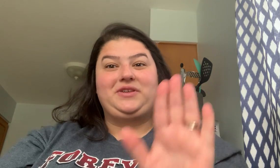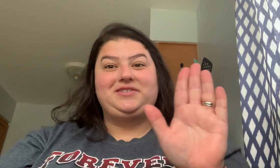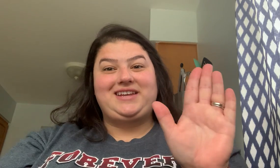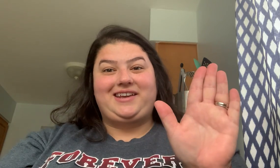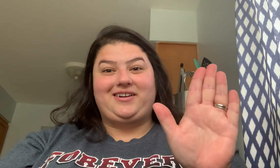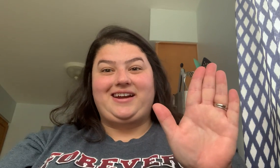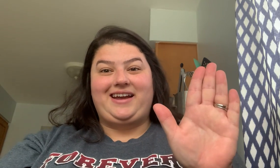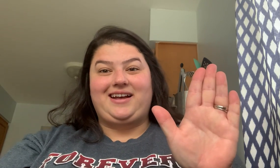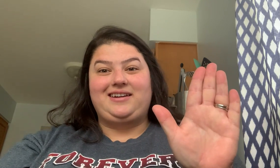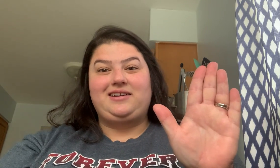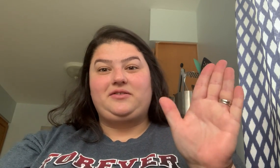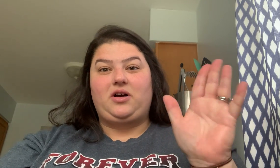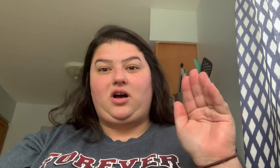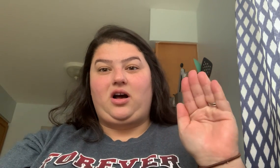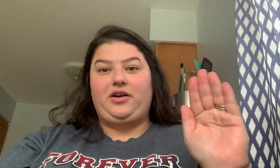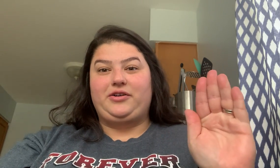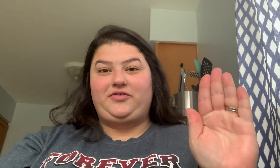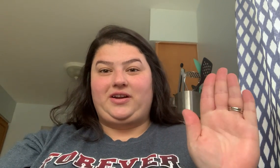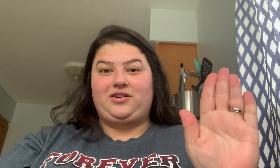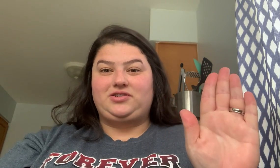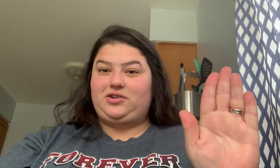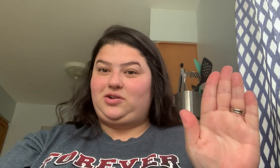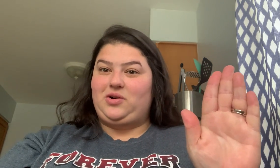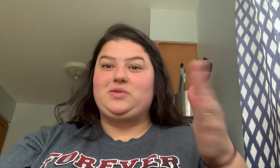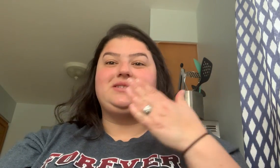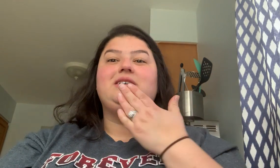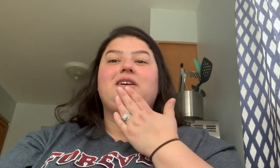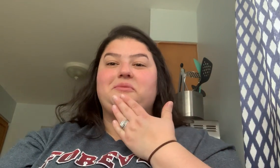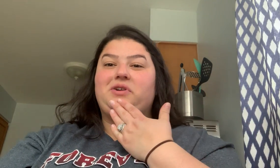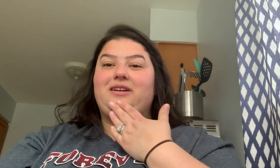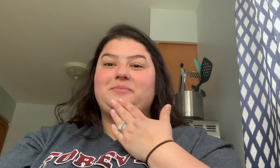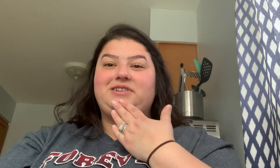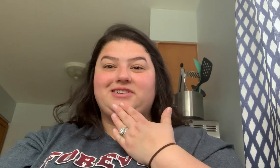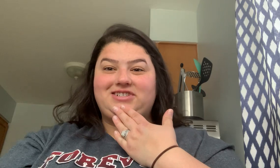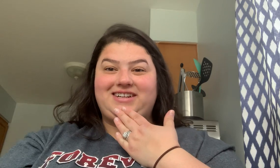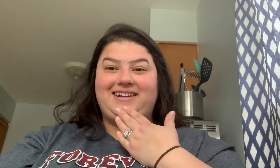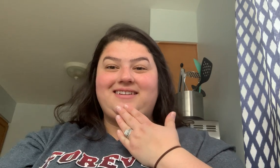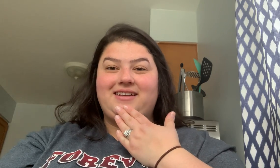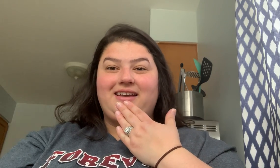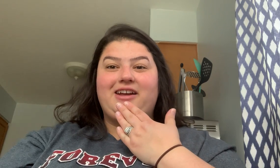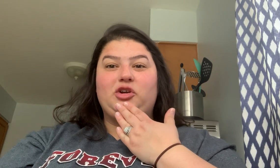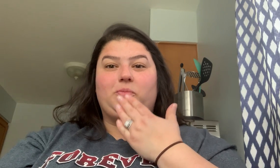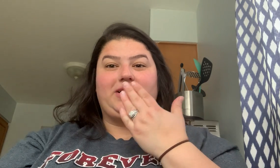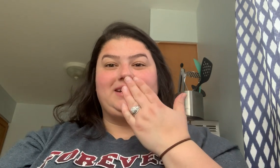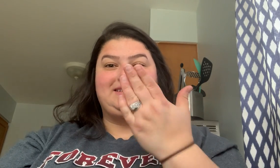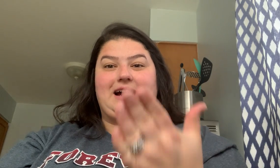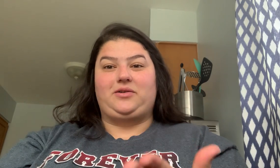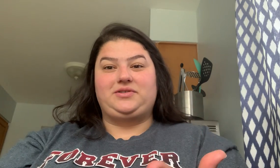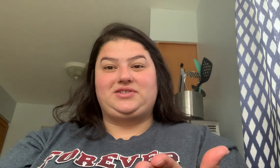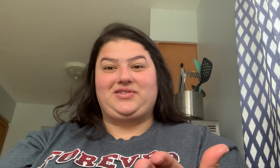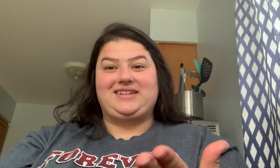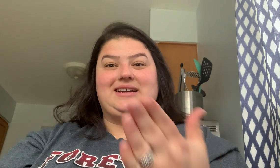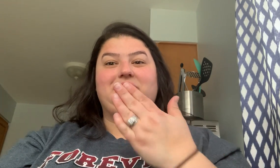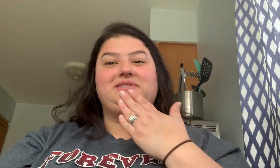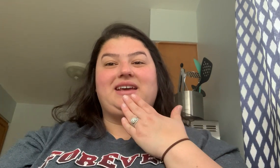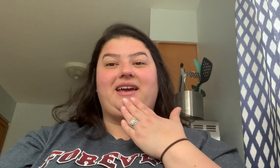You take your hand, all your fingers are closed, put it up to your chin, and you bring it down. So that's how you say